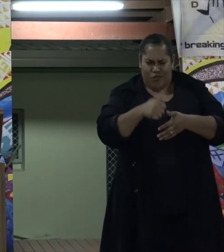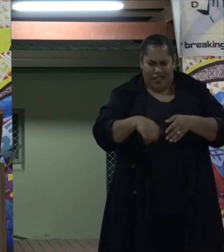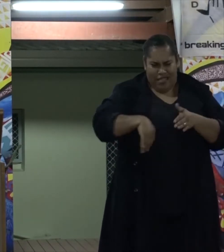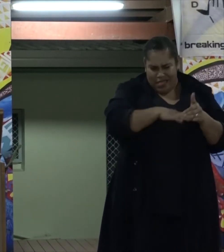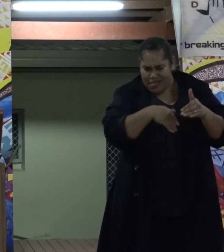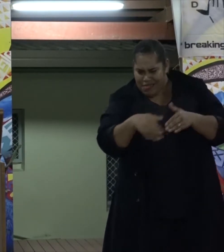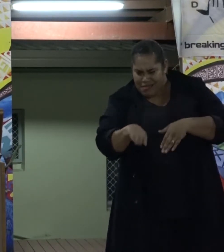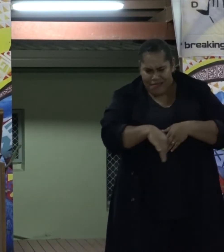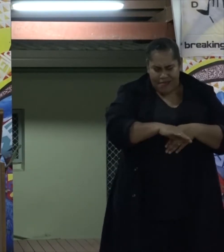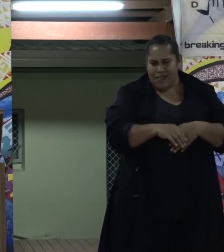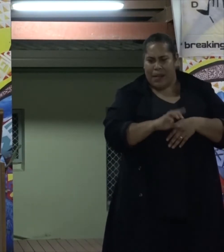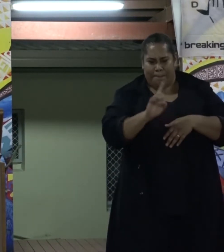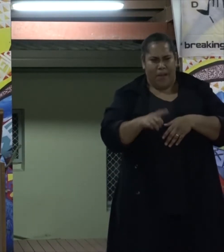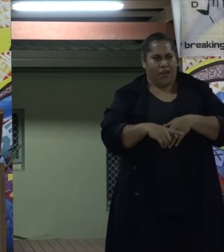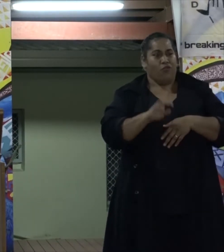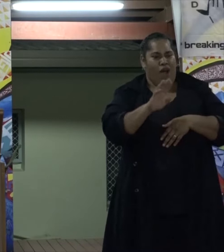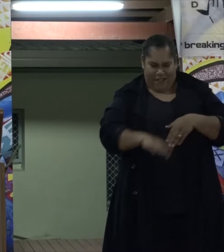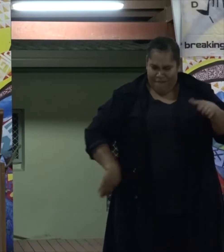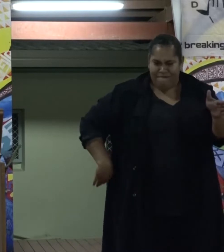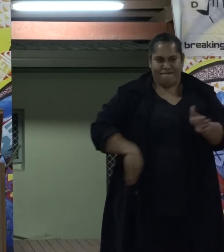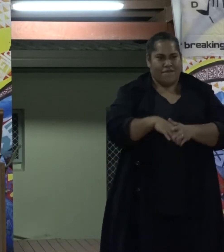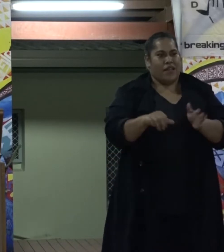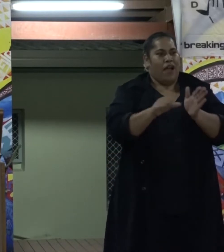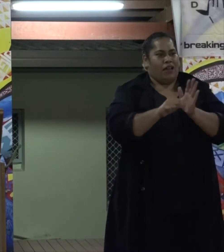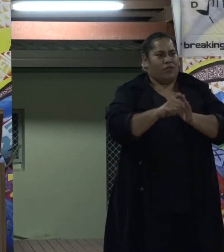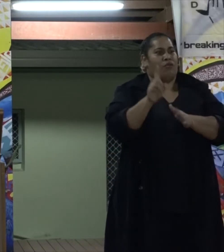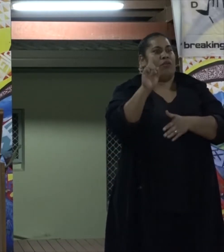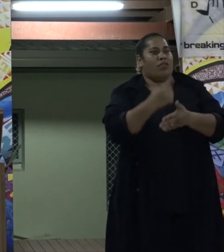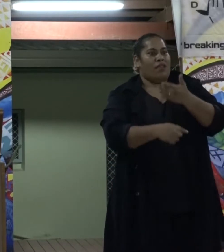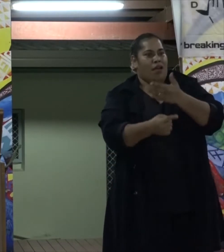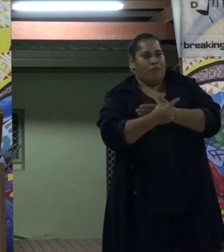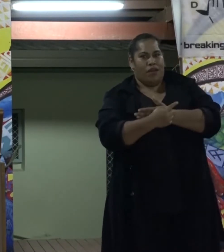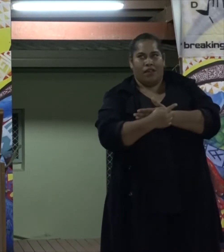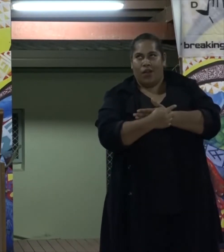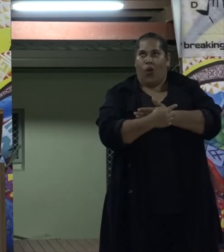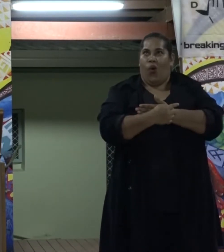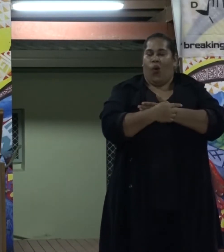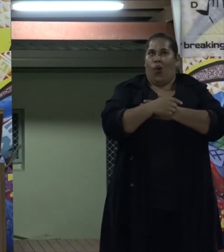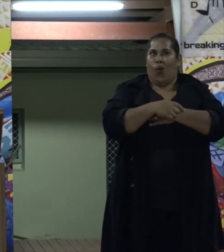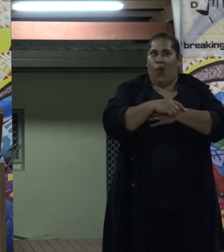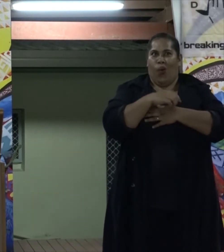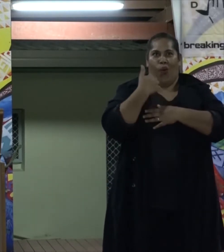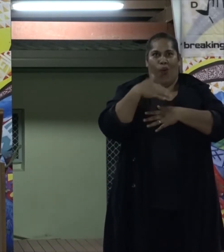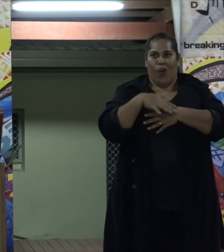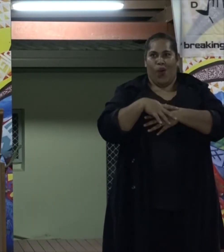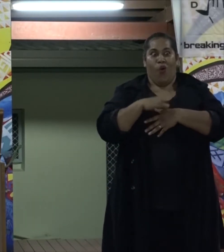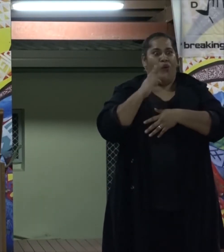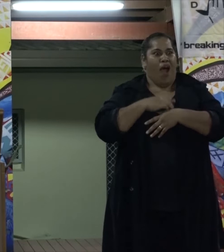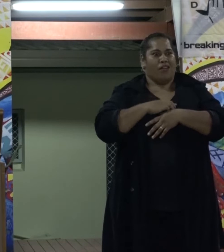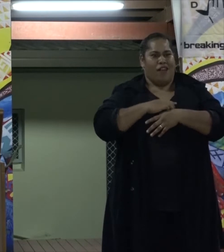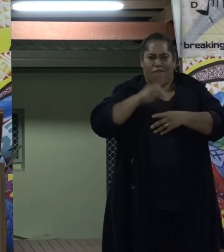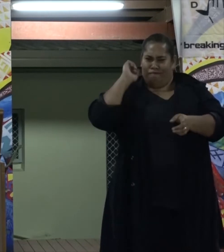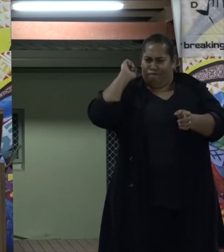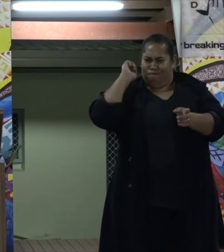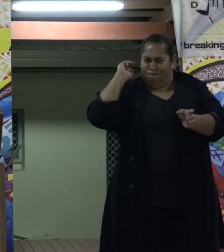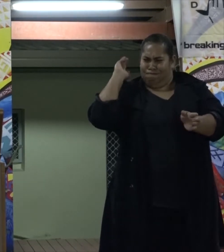but I somehow managed to kick the ball very hard, and what happened after that was history. I ran so fast,